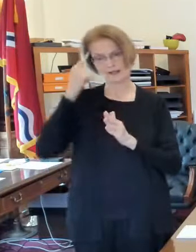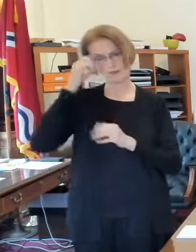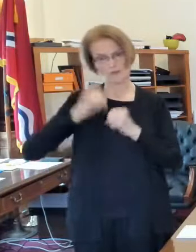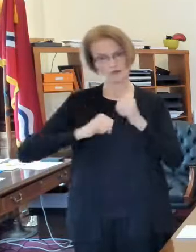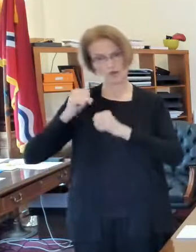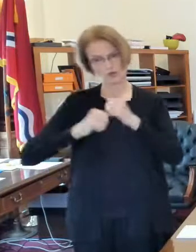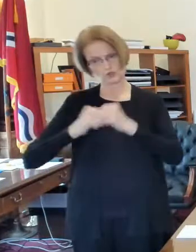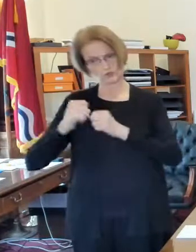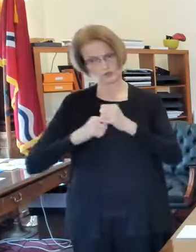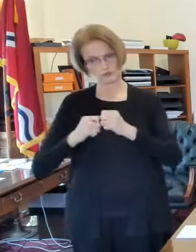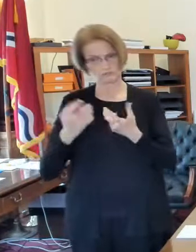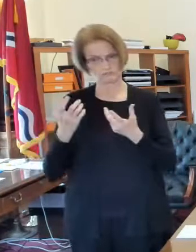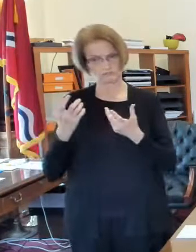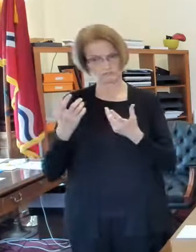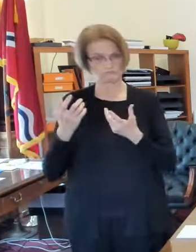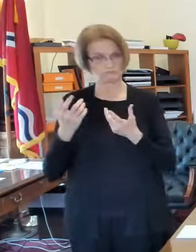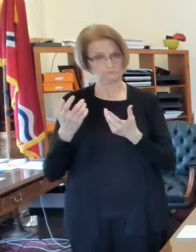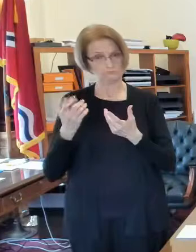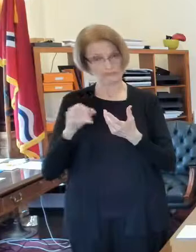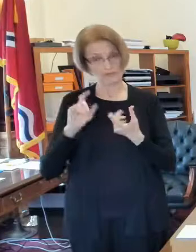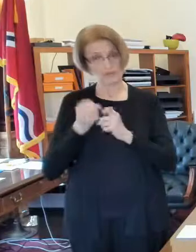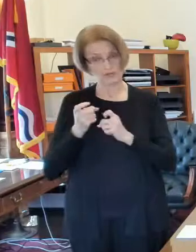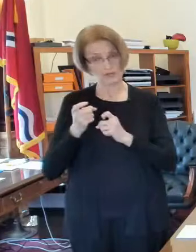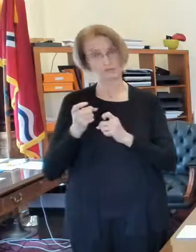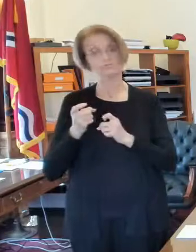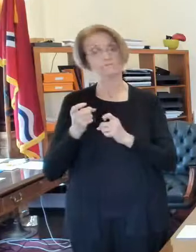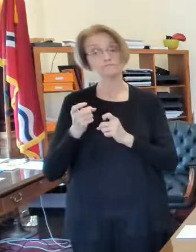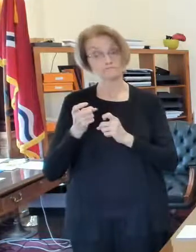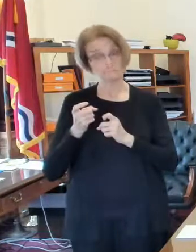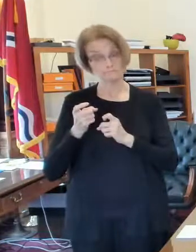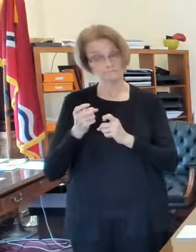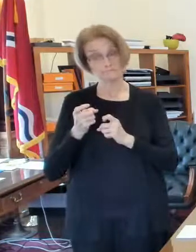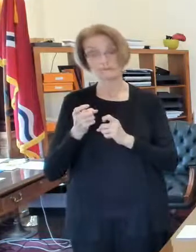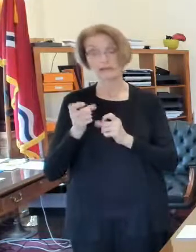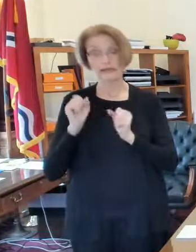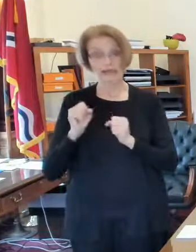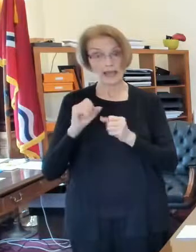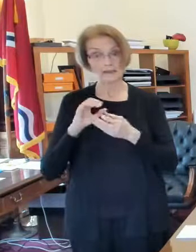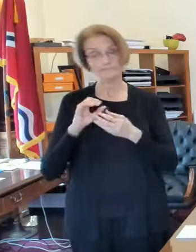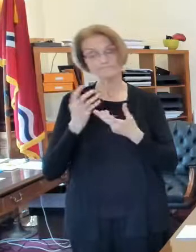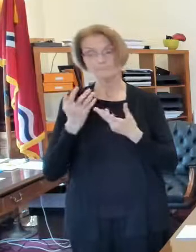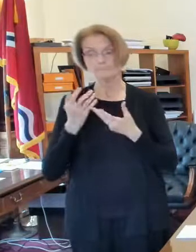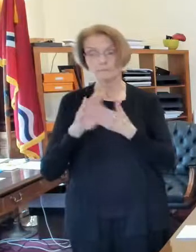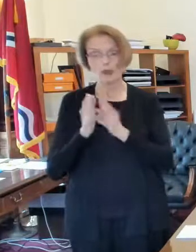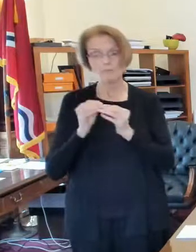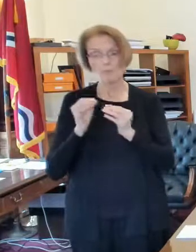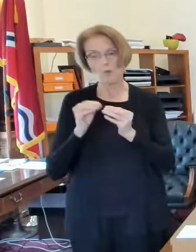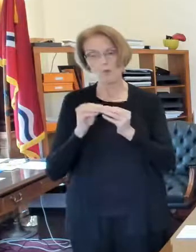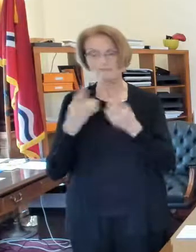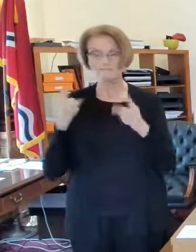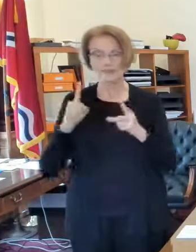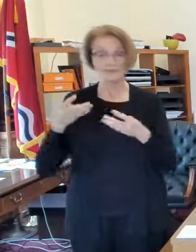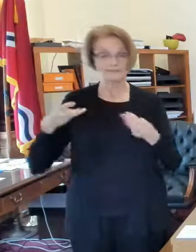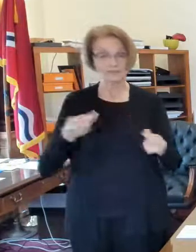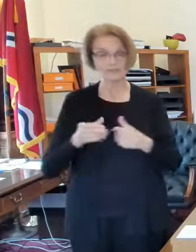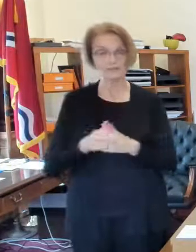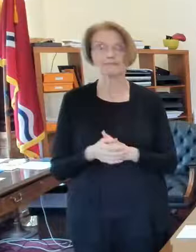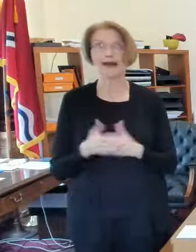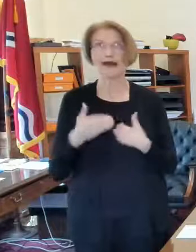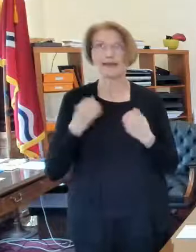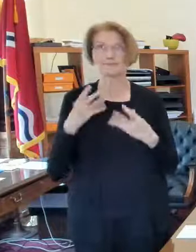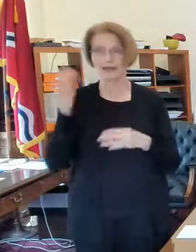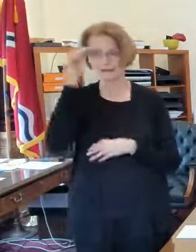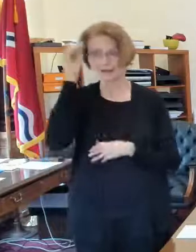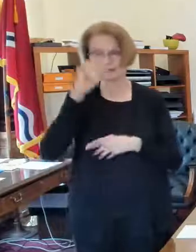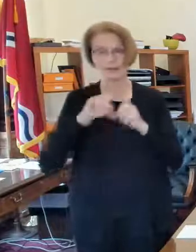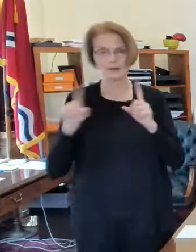government and make it more efficient and effective well i have lots of opinions on that but that's that's a